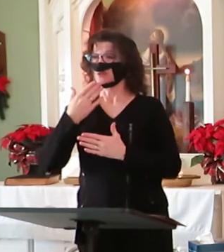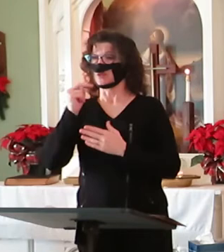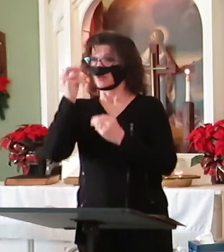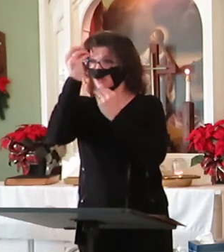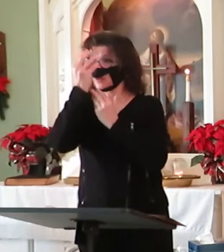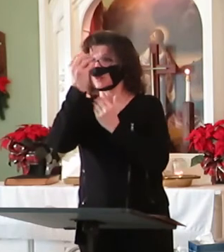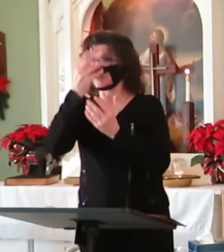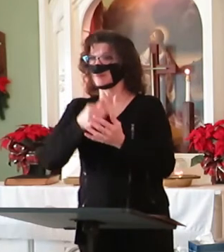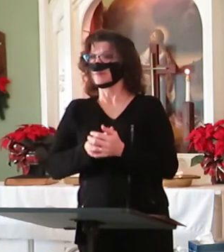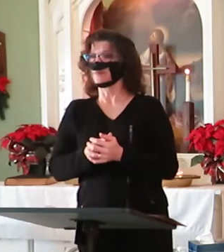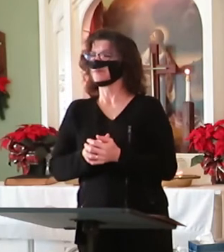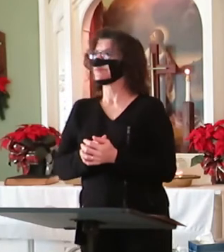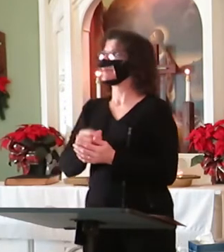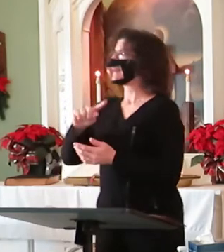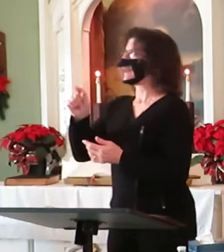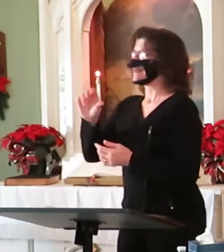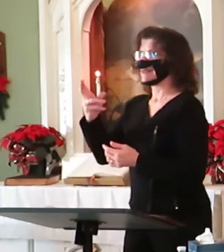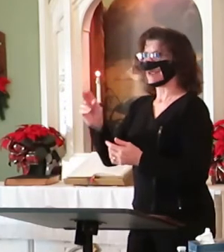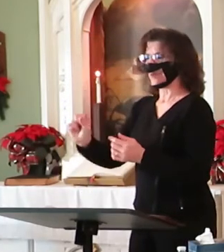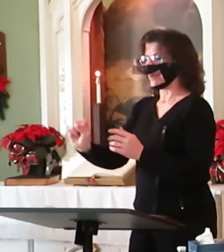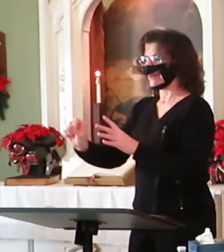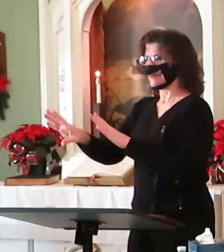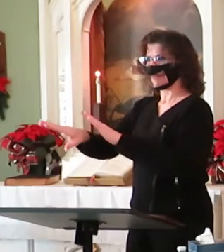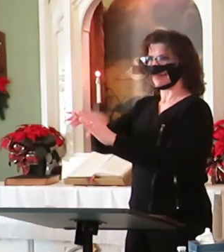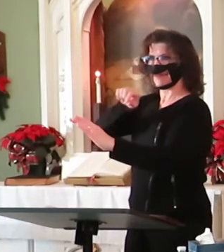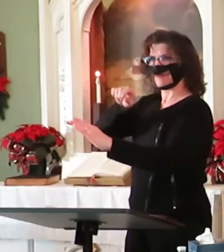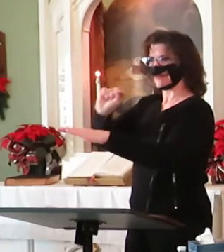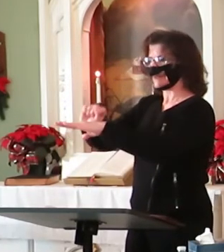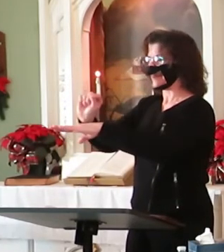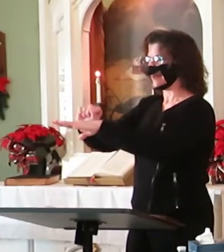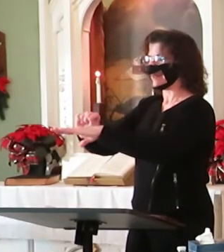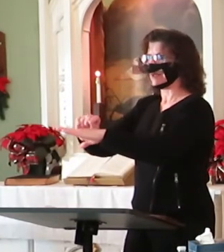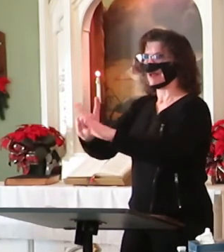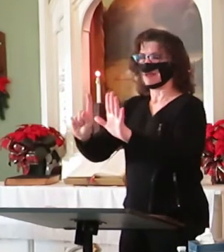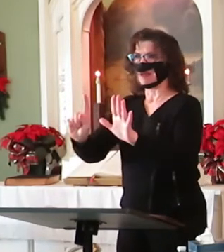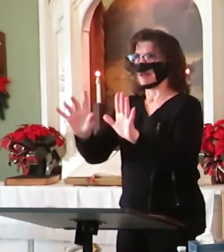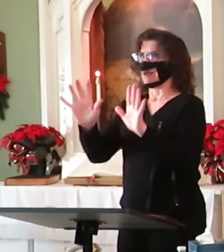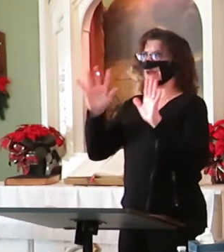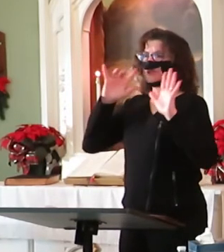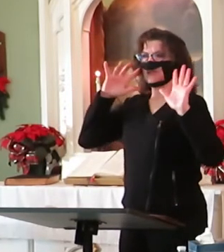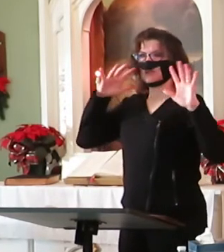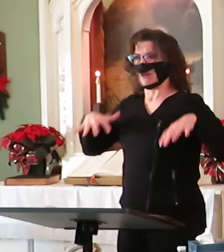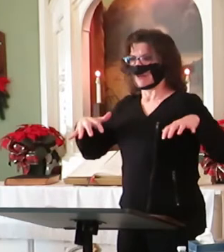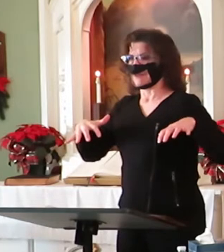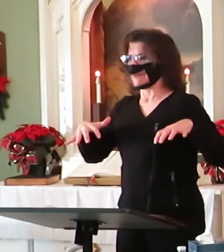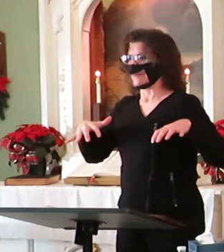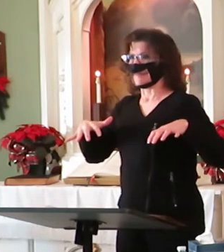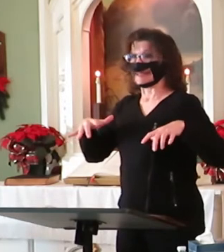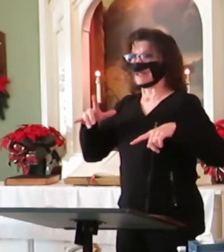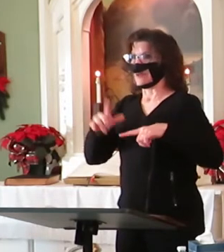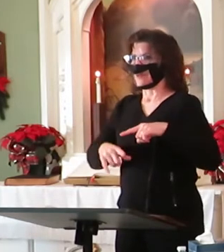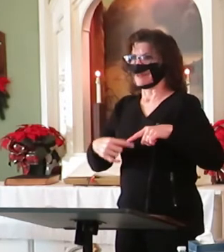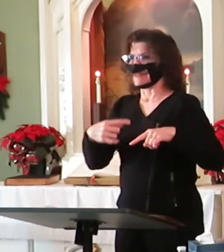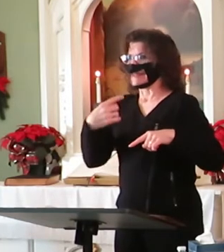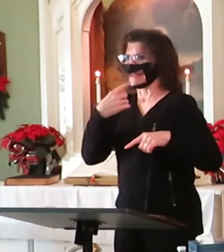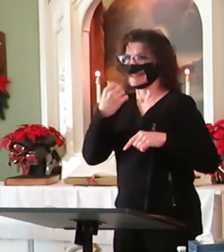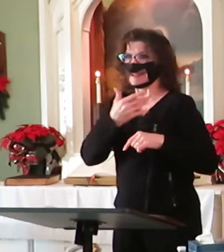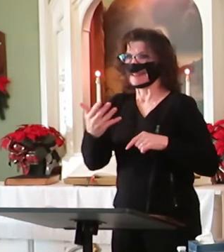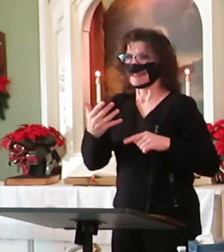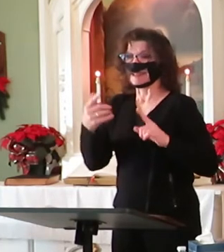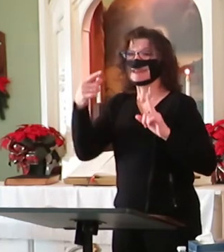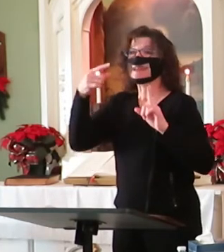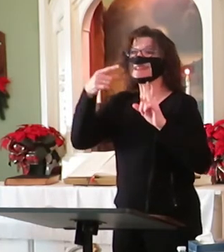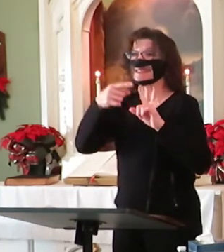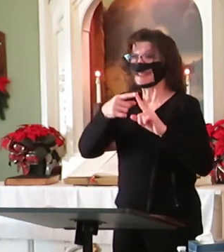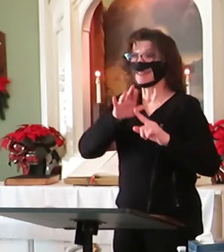Well, Zacharias came out of the temple and cannot speak, and unable to do so until John is born.